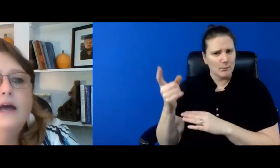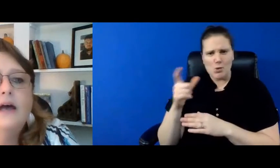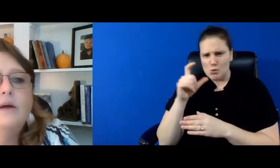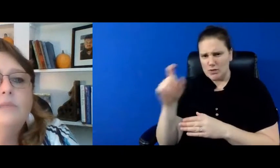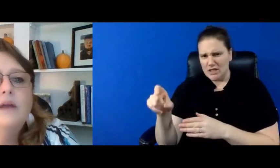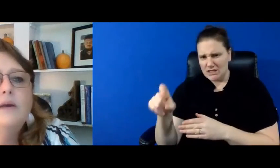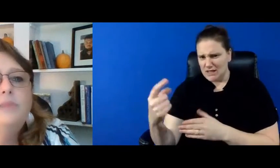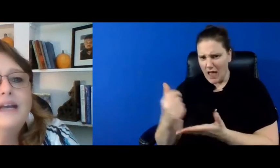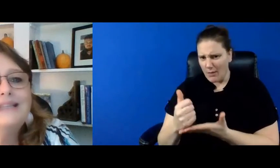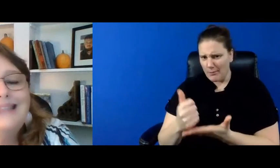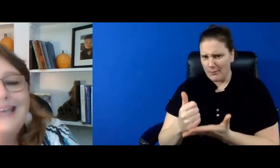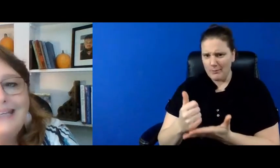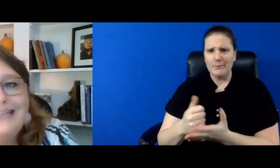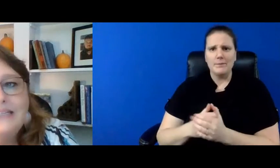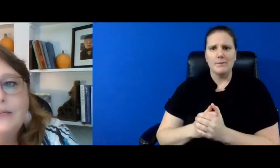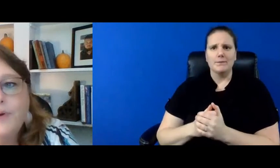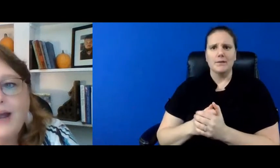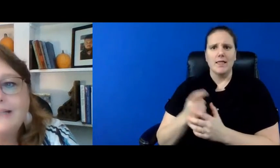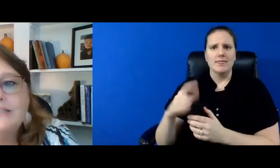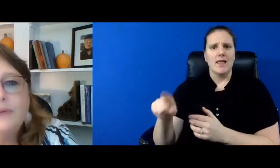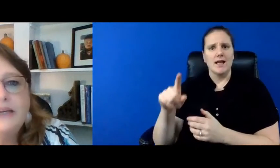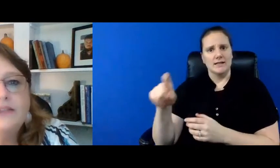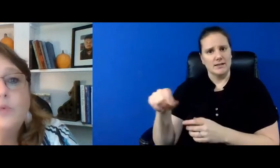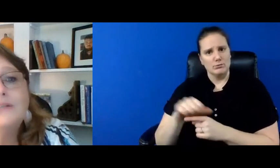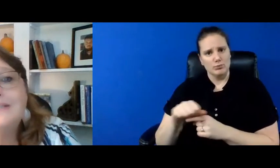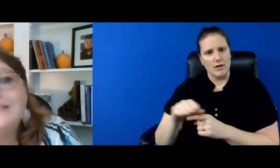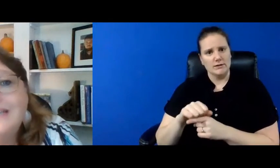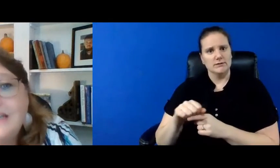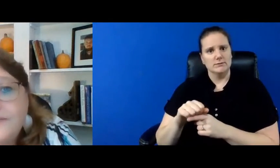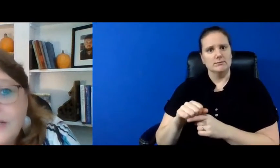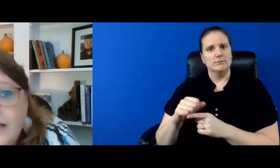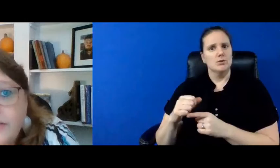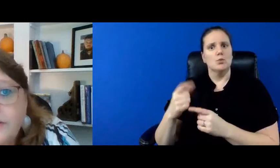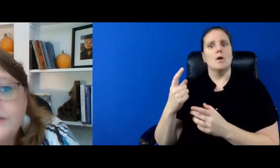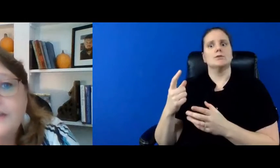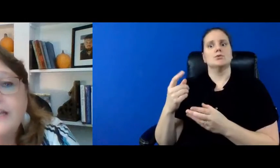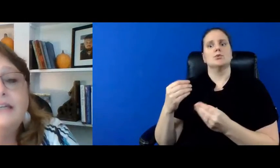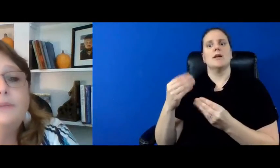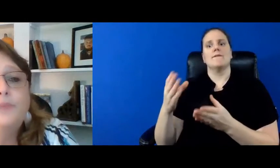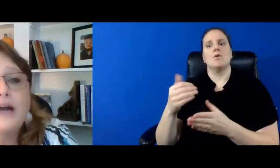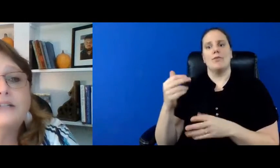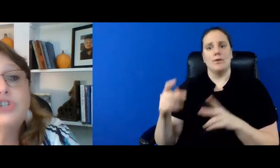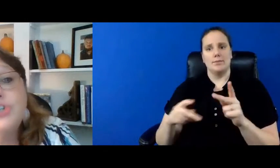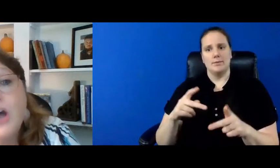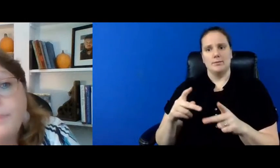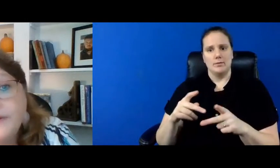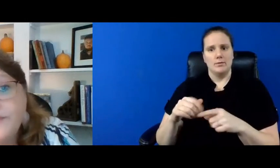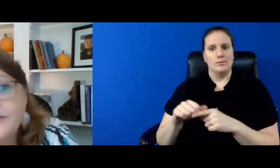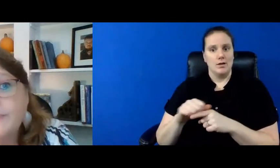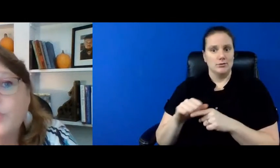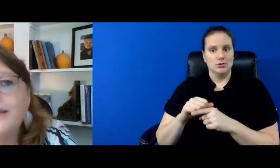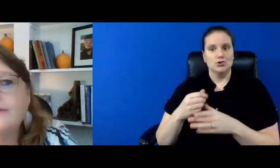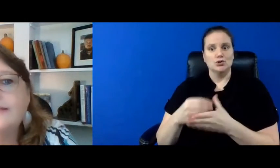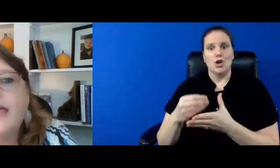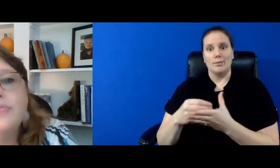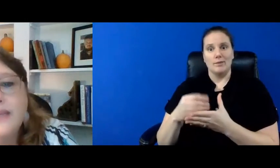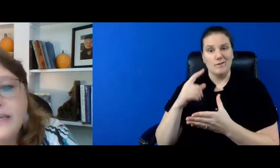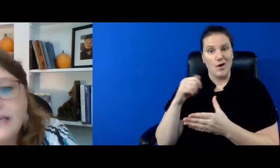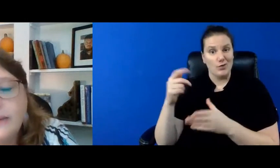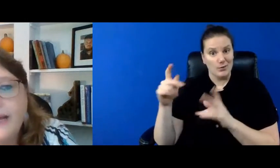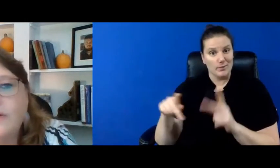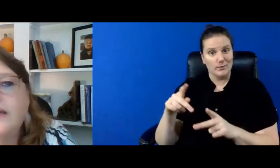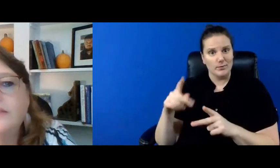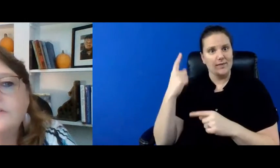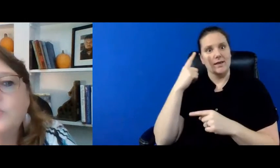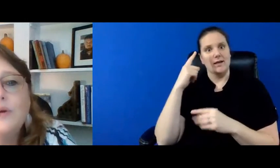um because they need to practice being the ones to give to others they need to practice shopping for someone else and